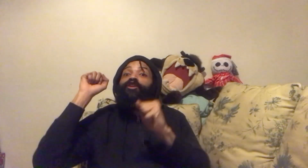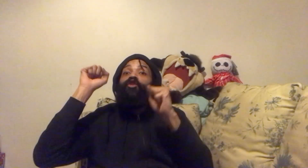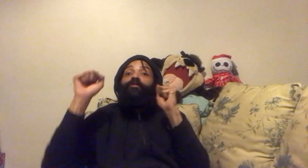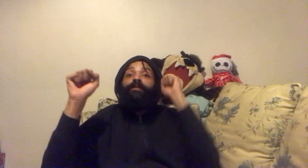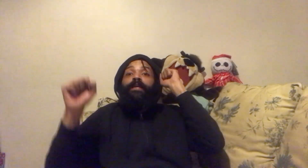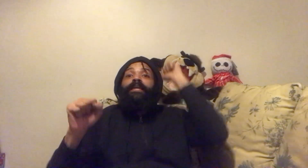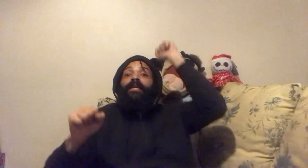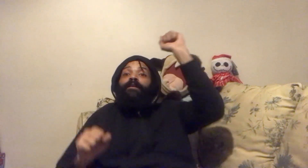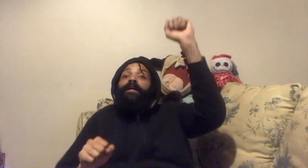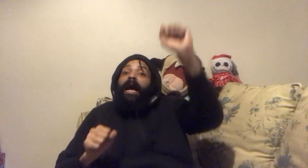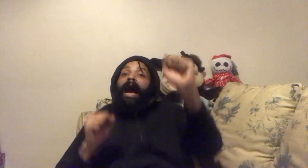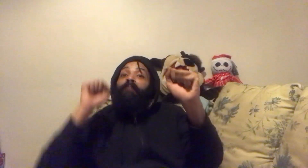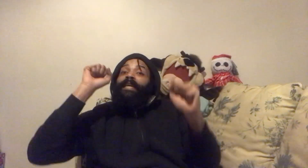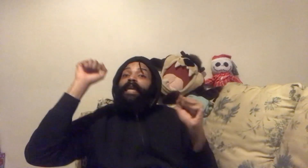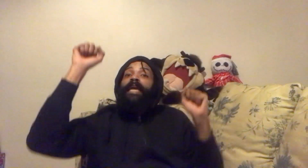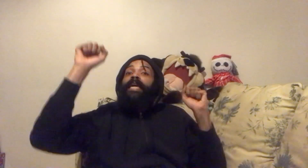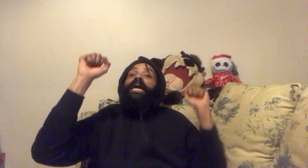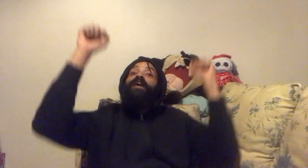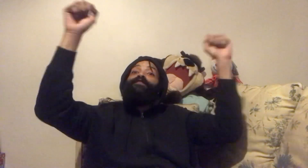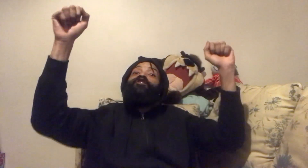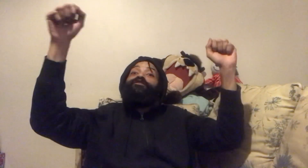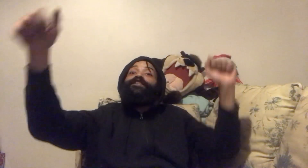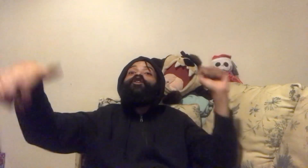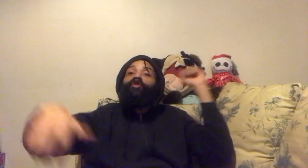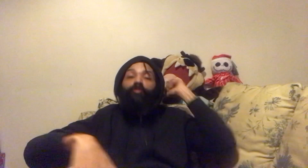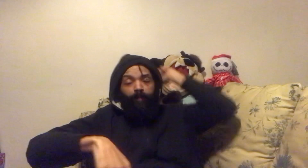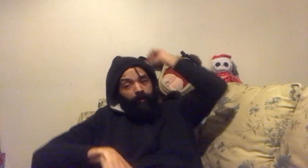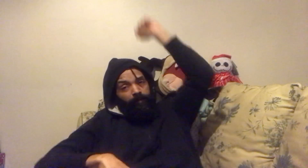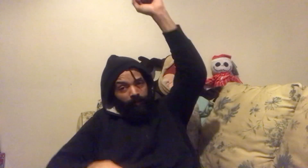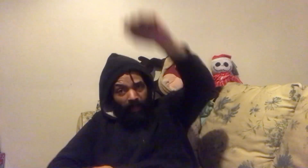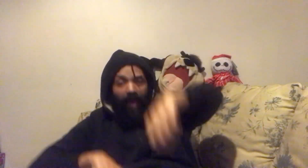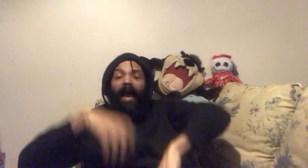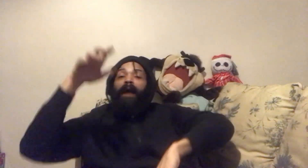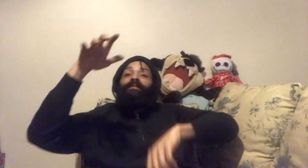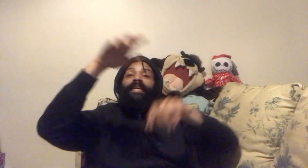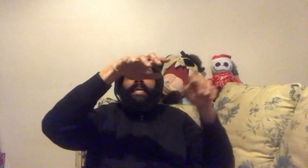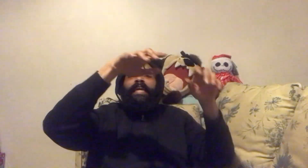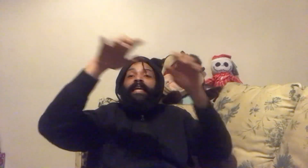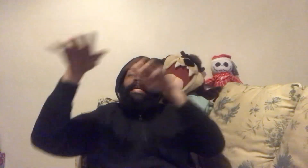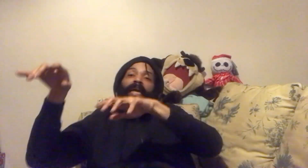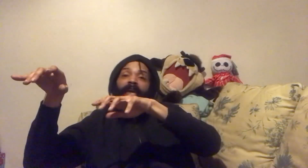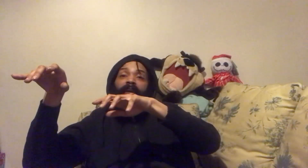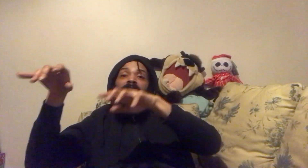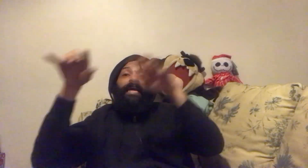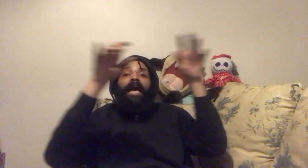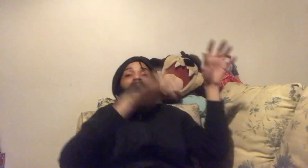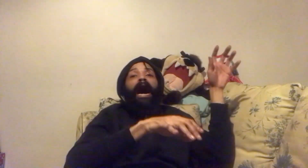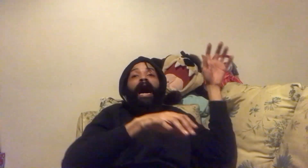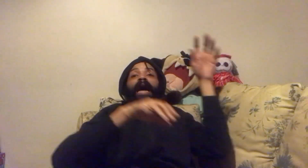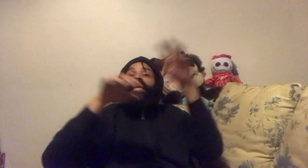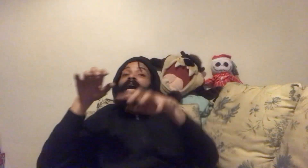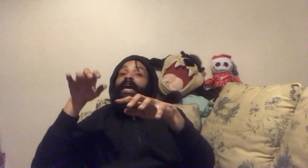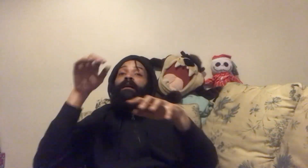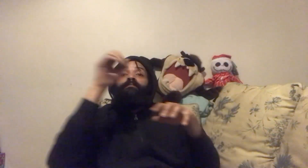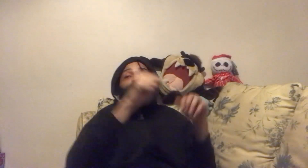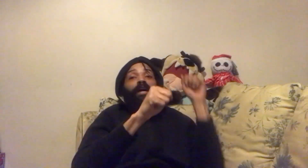I'm the king of YouTube. I'm the king. King. I am the